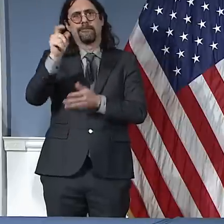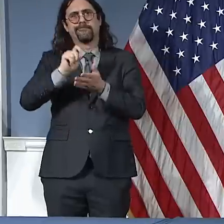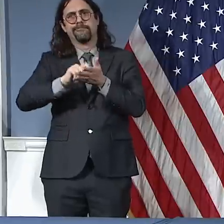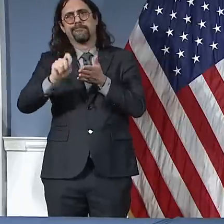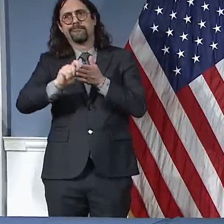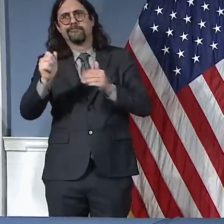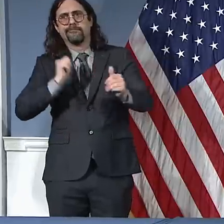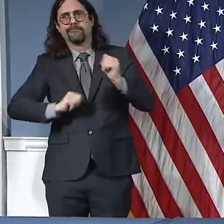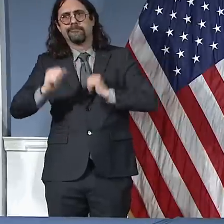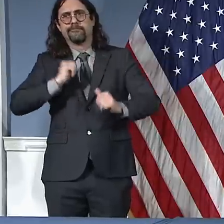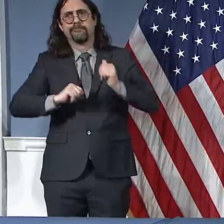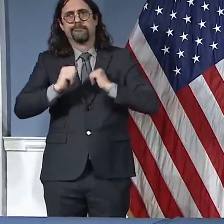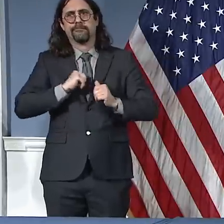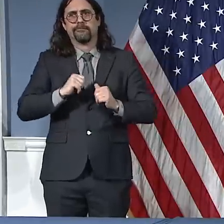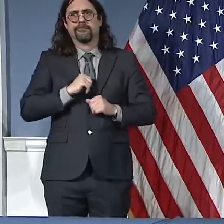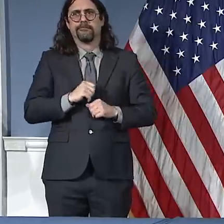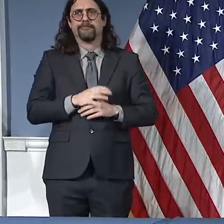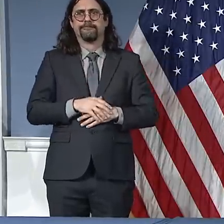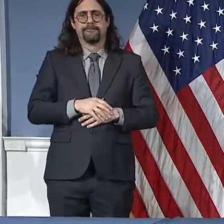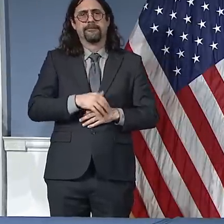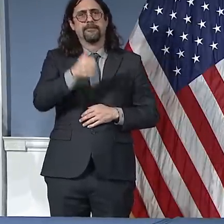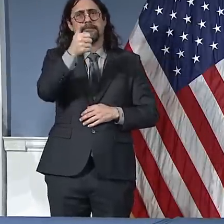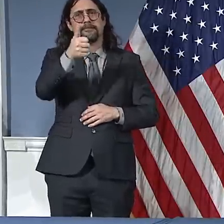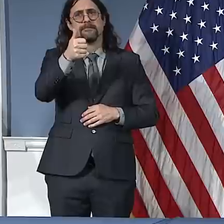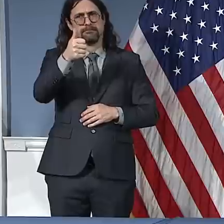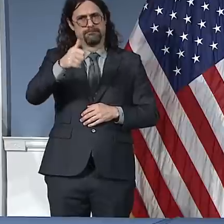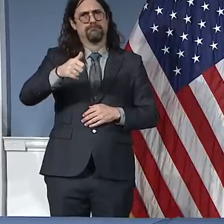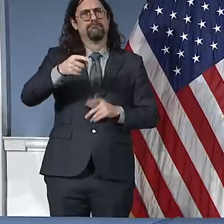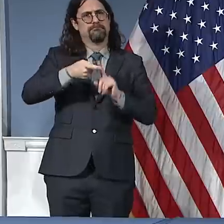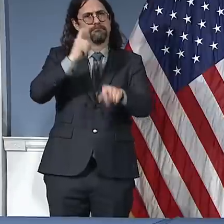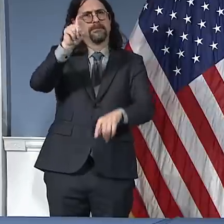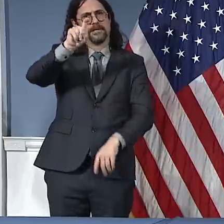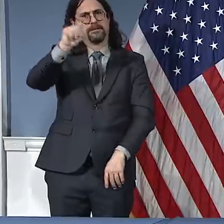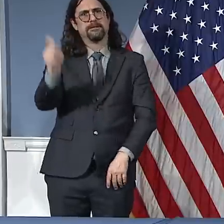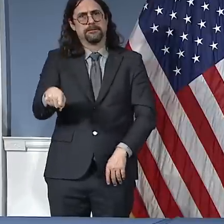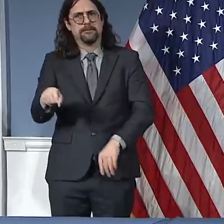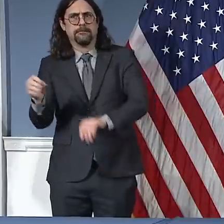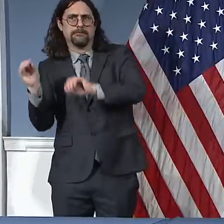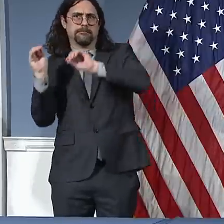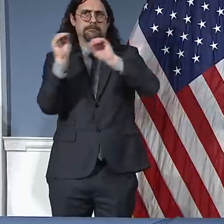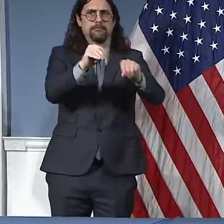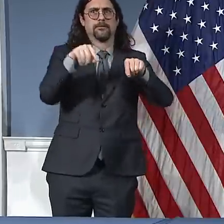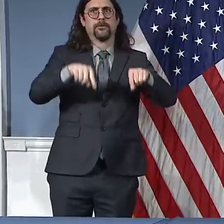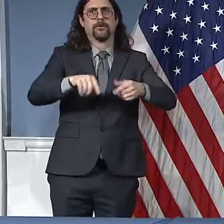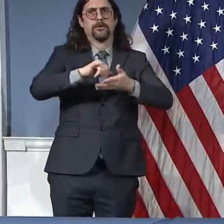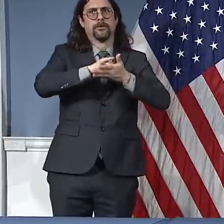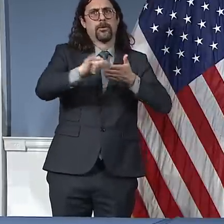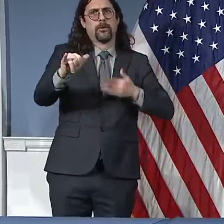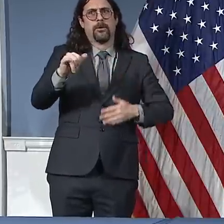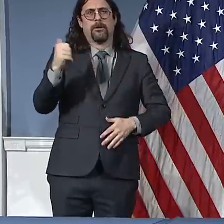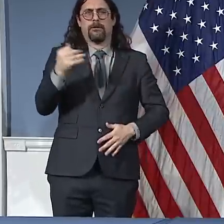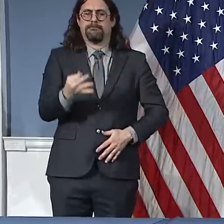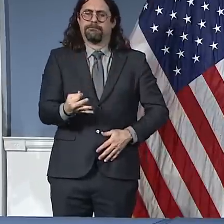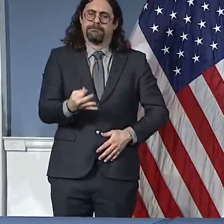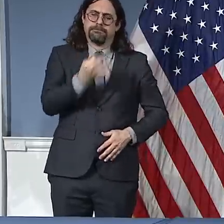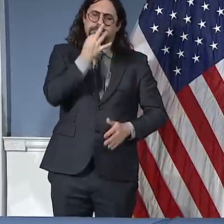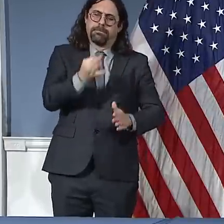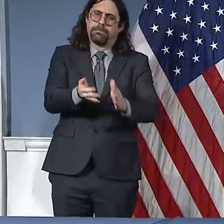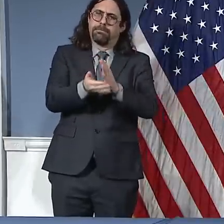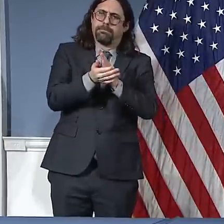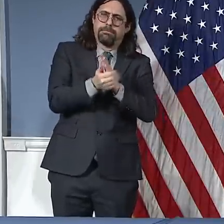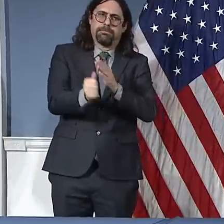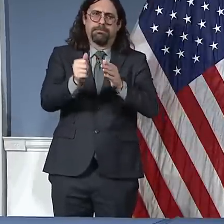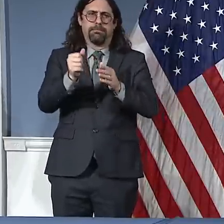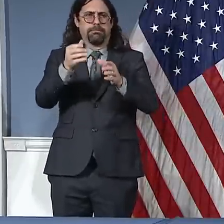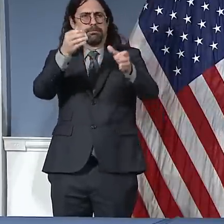young man, brought all of his talents, wrote some of the greatest plays of recent memory, but